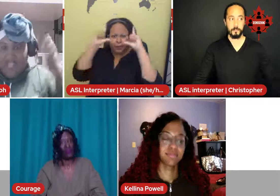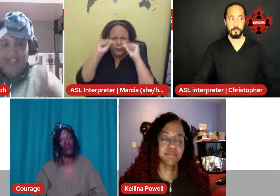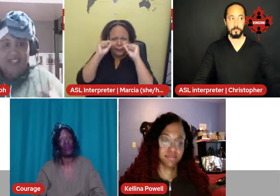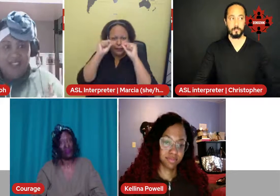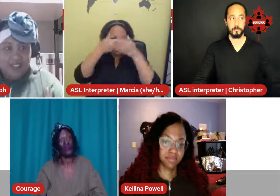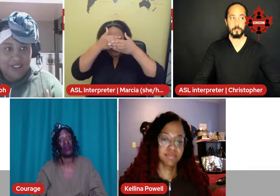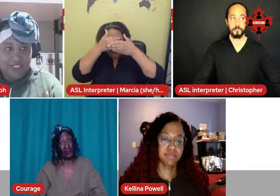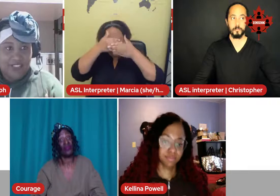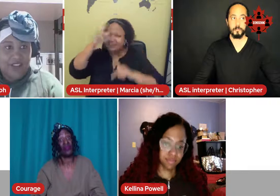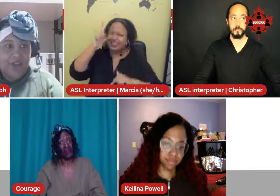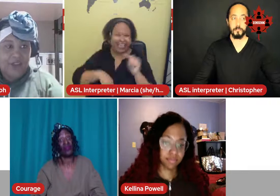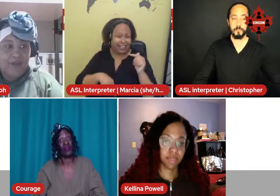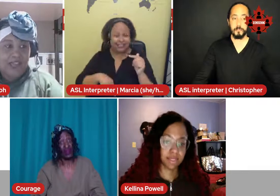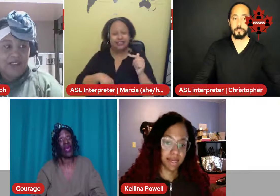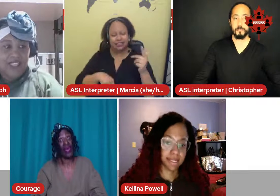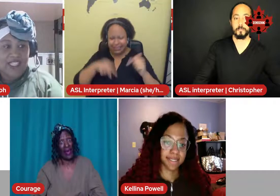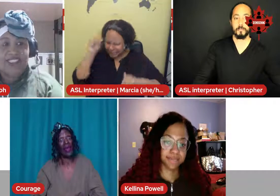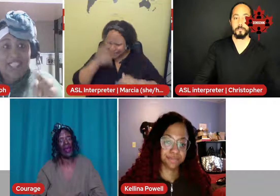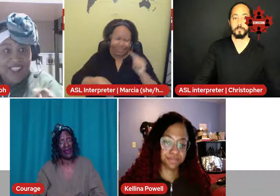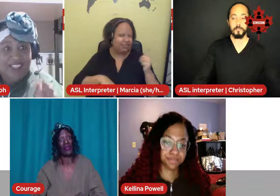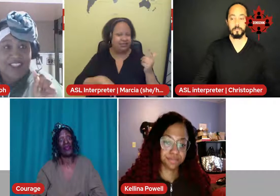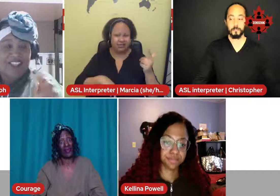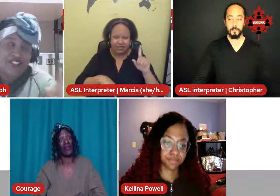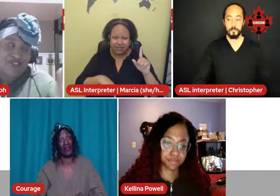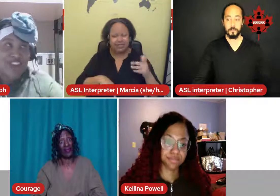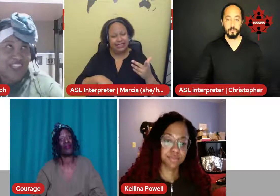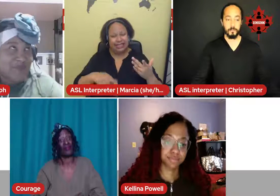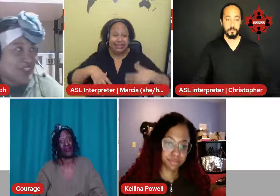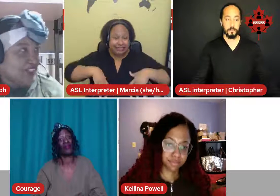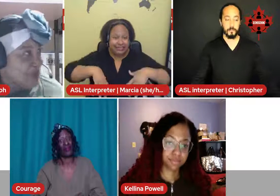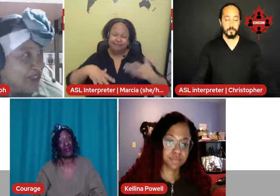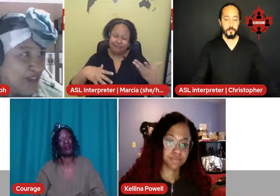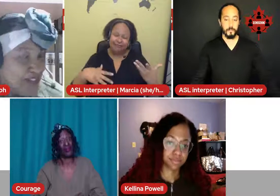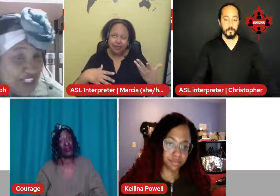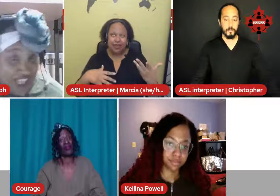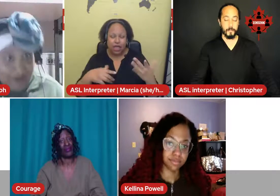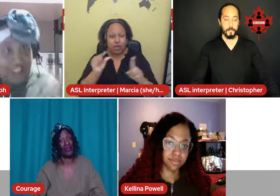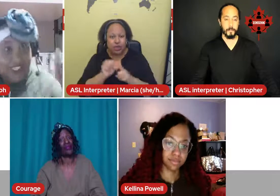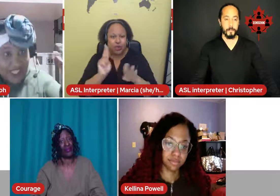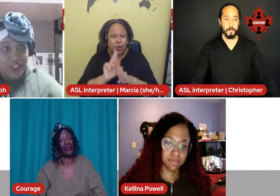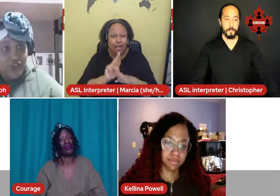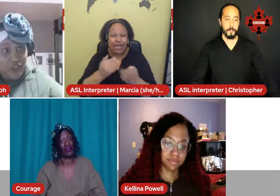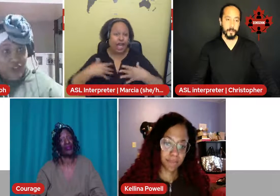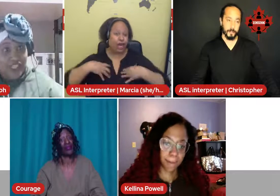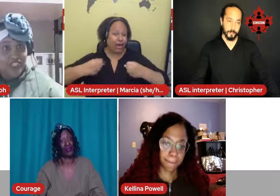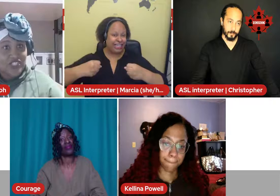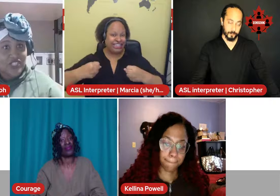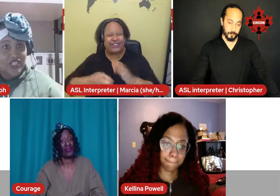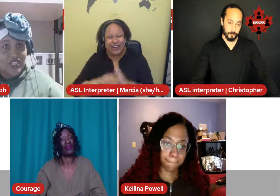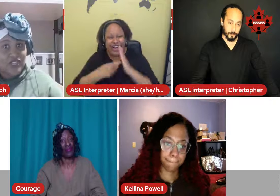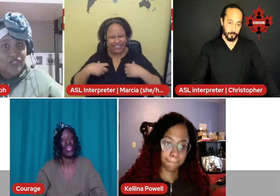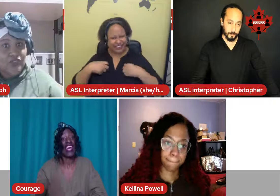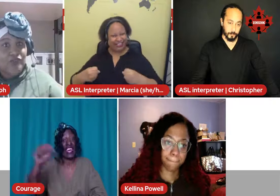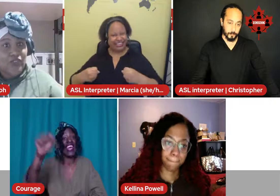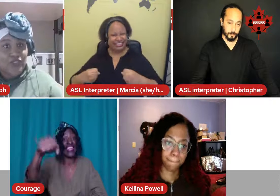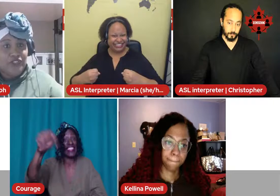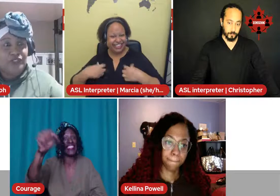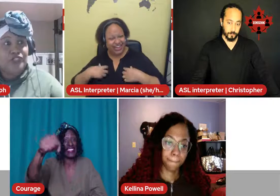anything. It's all about, it takes, it's funny, I'm using the word courage again, but it takes courage to learn, to